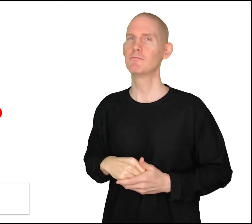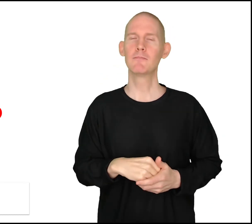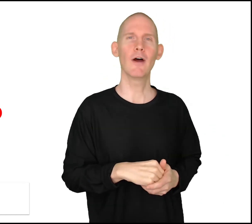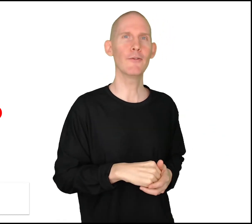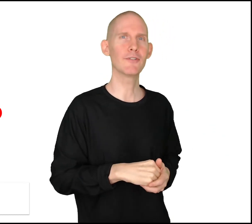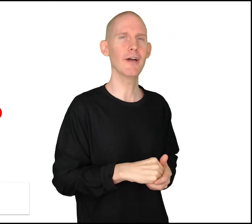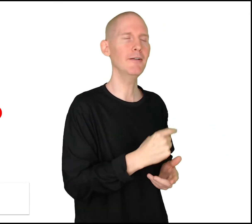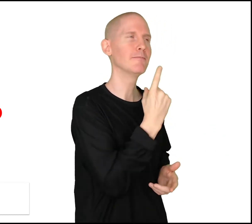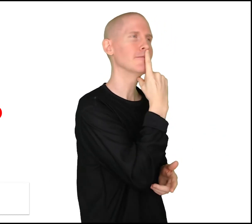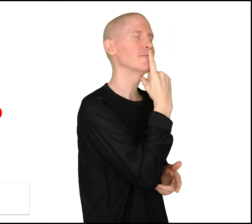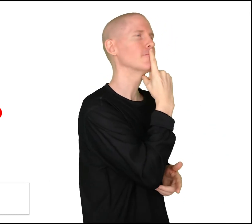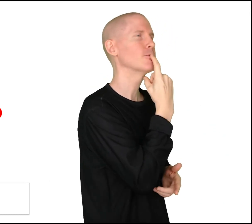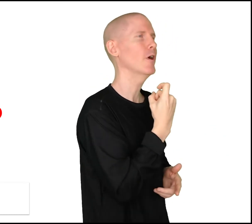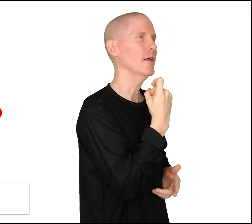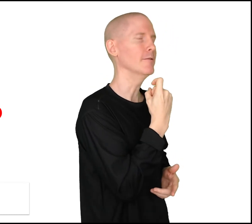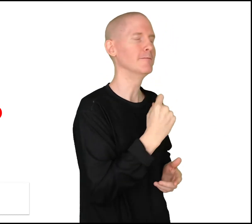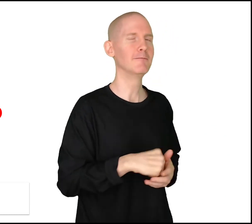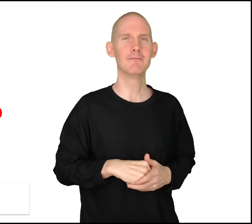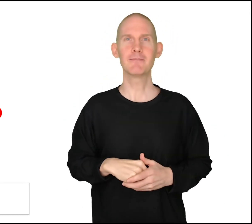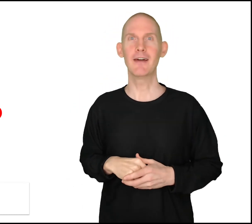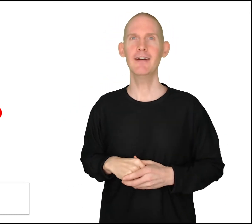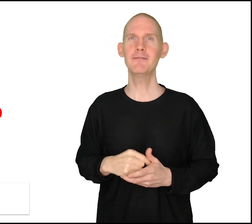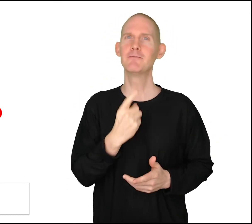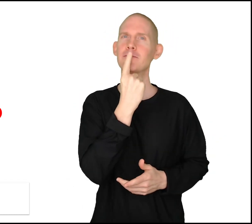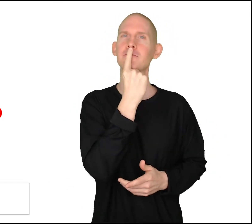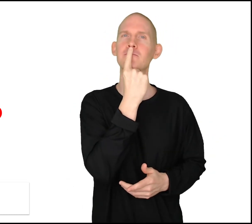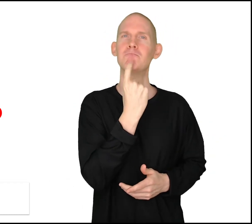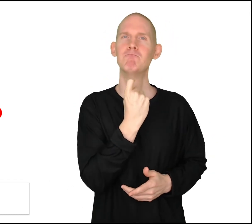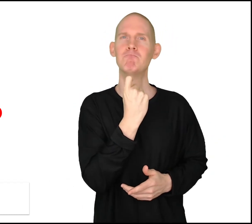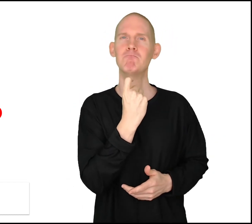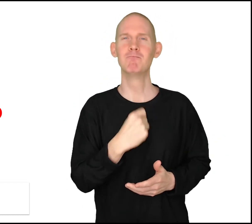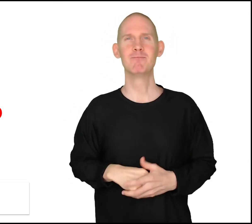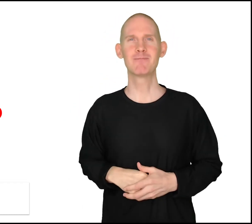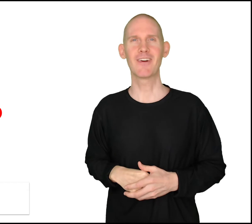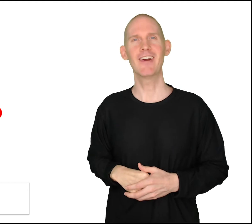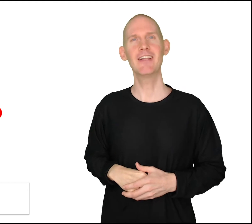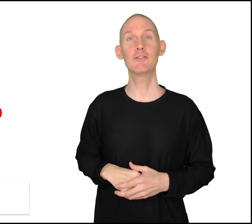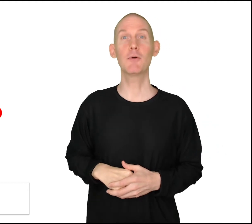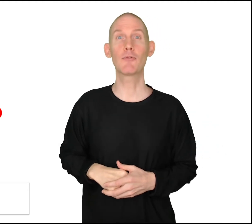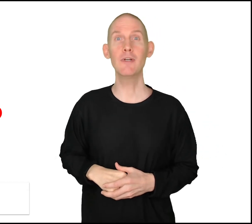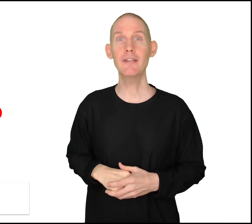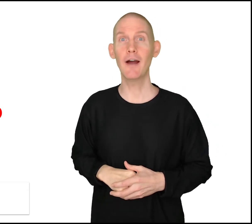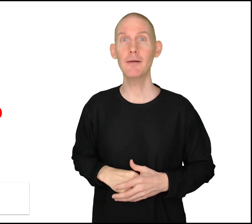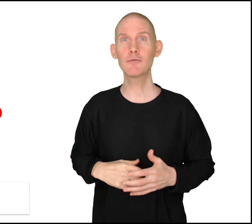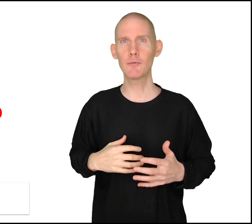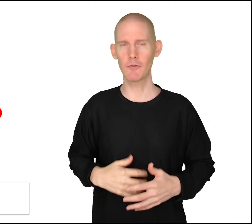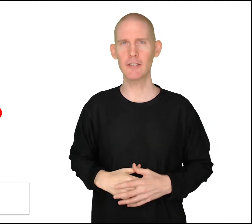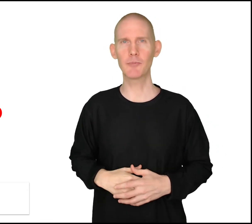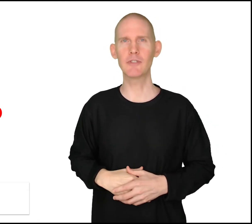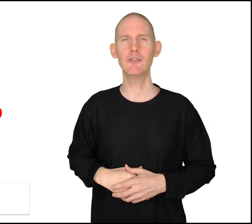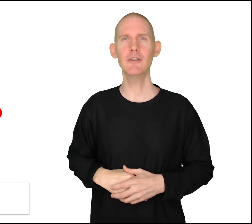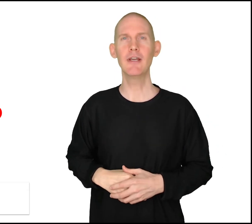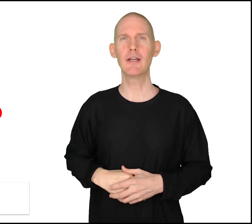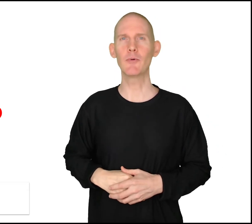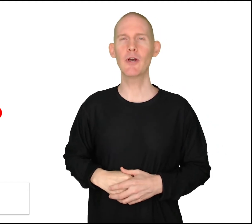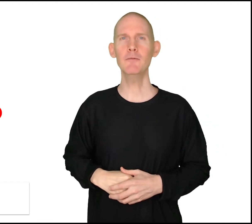Other sign, red. Uh-huh. Alright, let's do it three times from the rest position. Here we go.